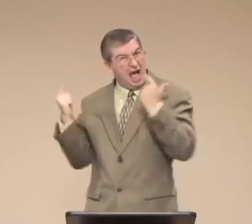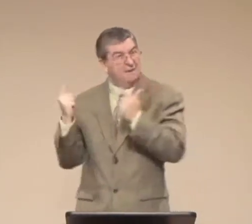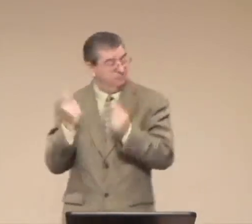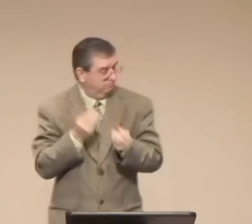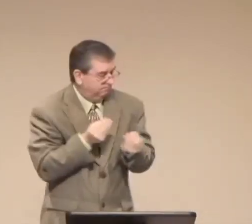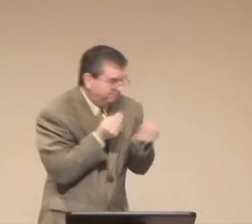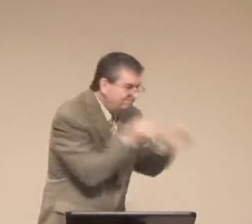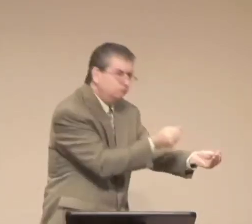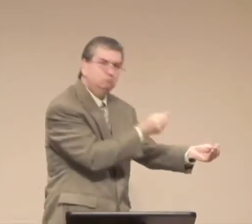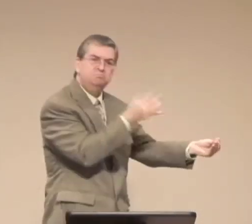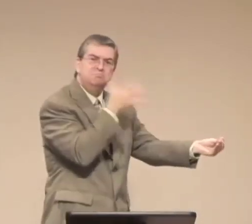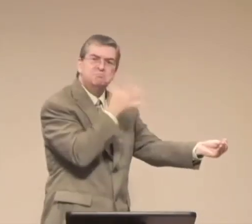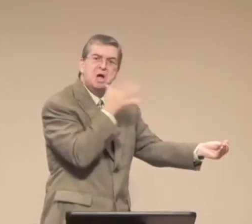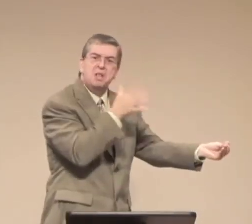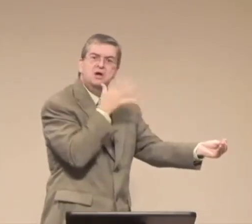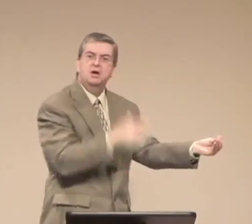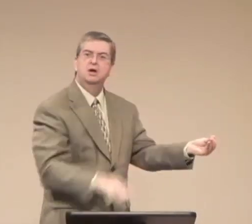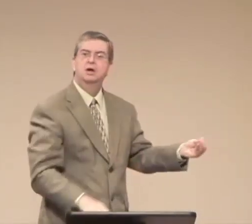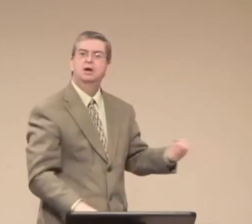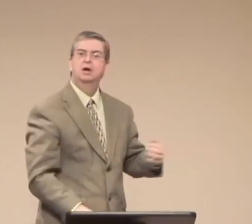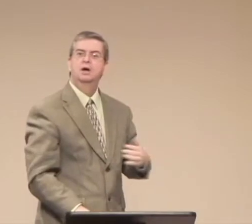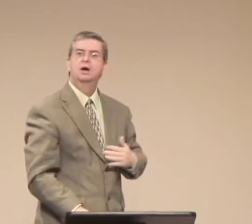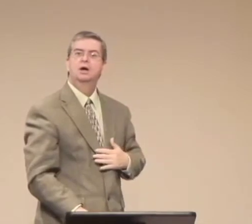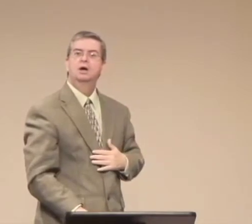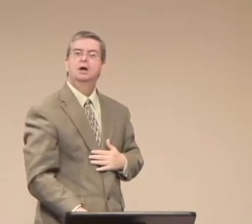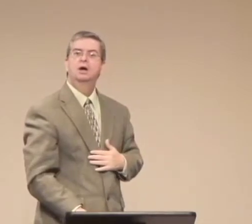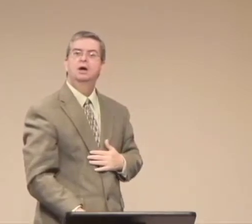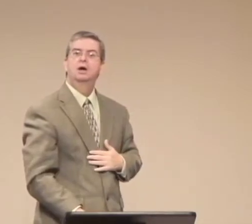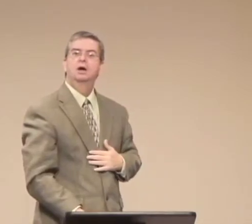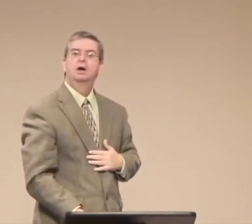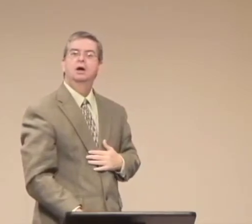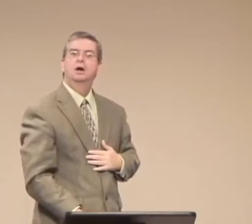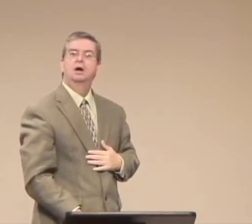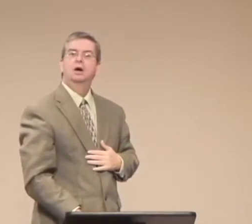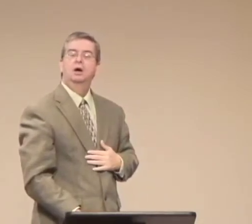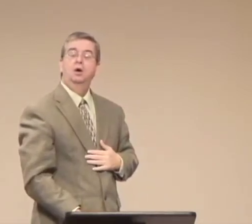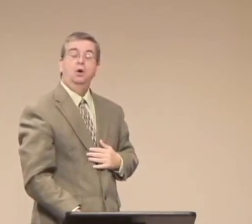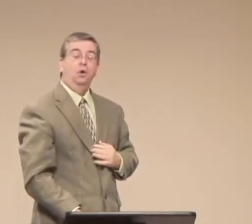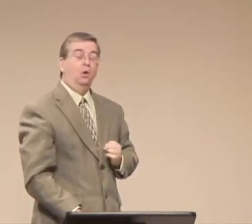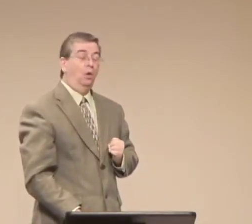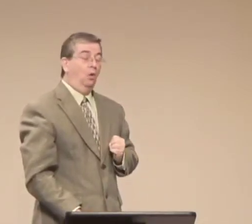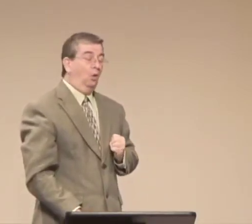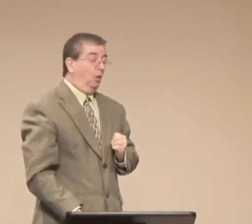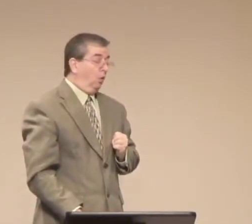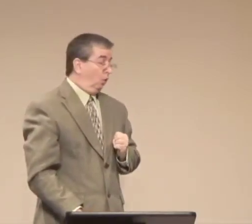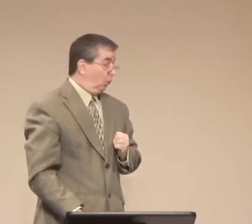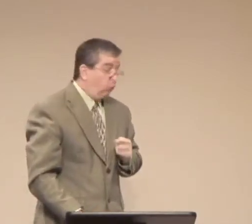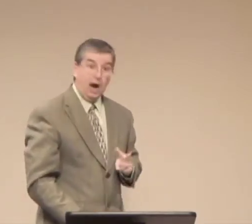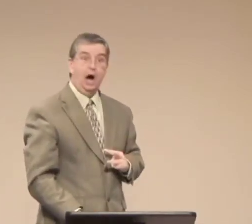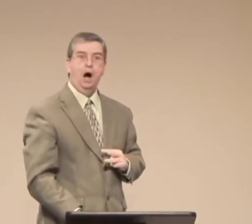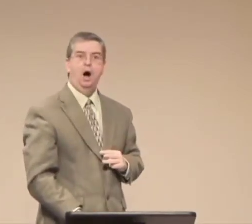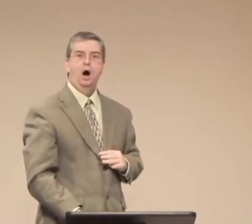He worked when he was 14 on up providing for his mother.